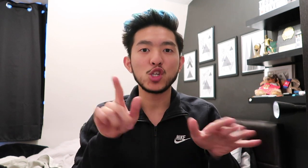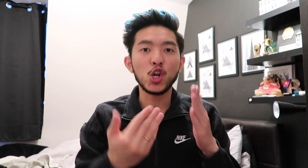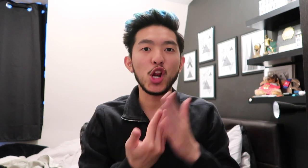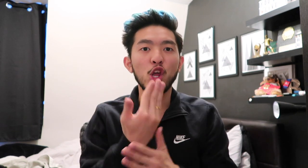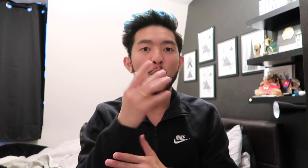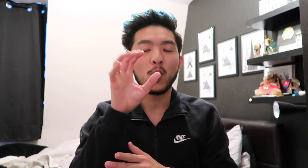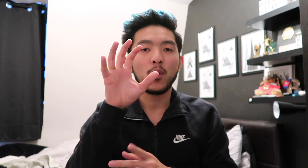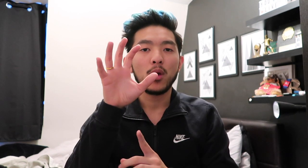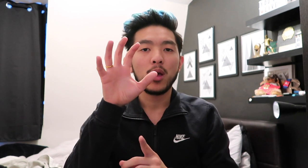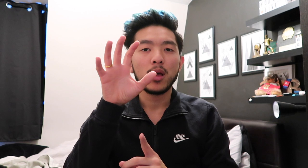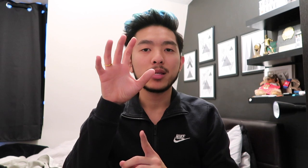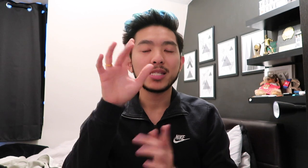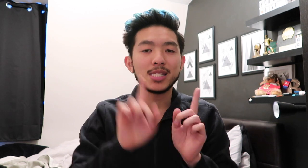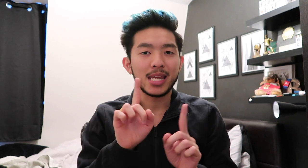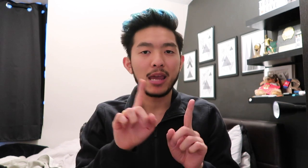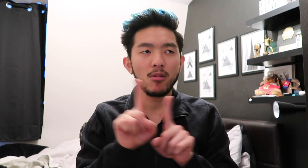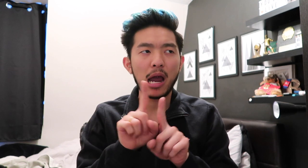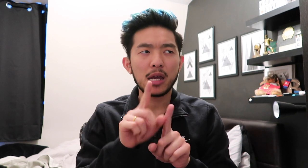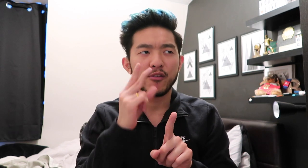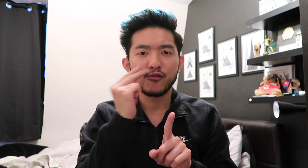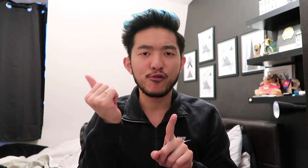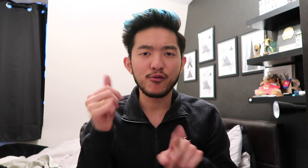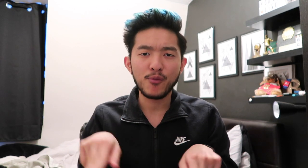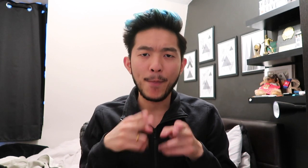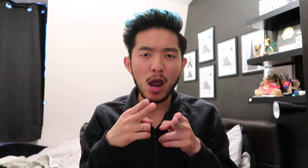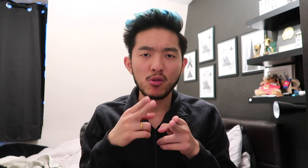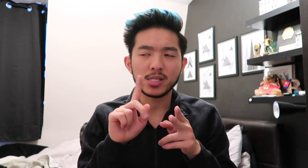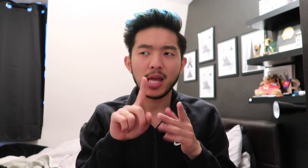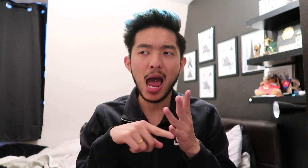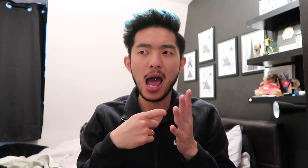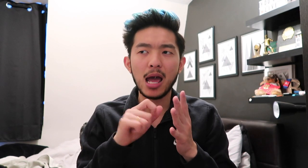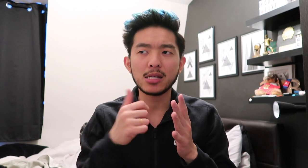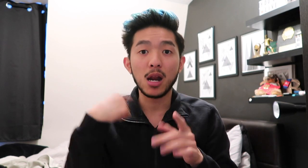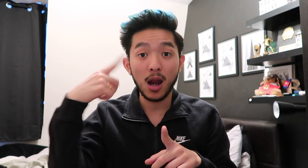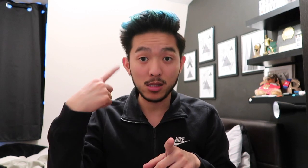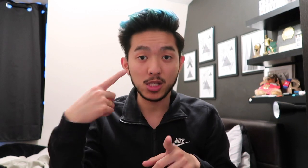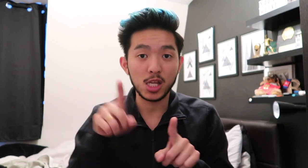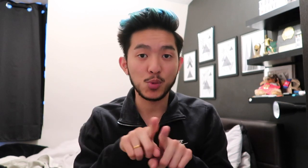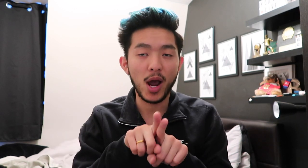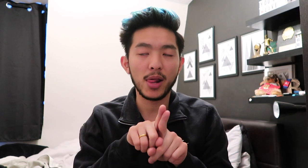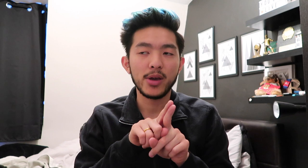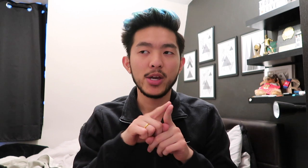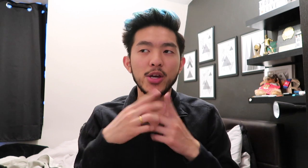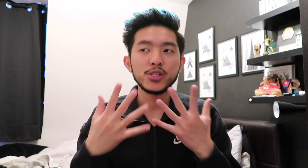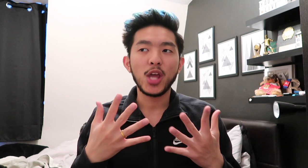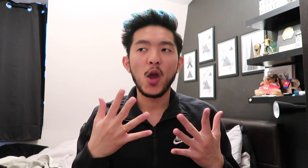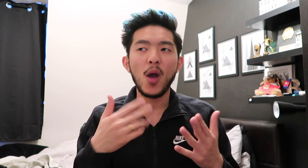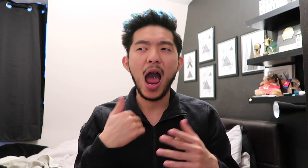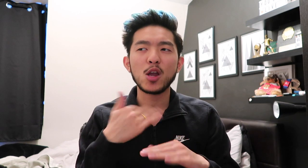new. Seeking, like, posts and lots as well. So, I